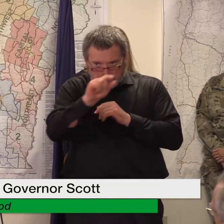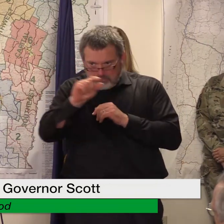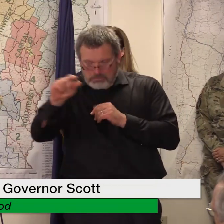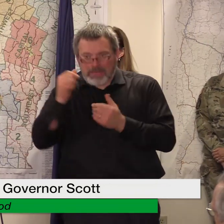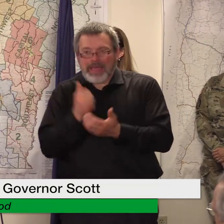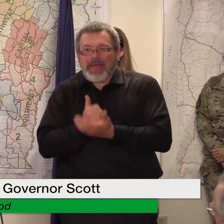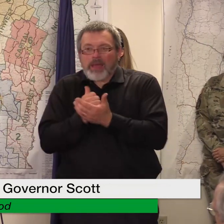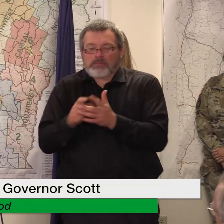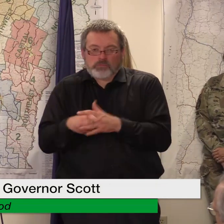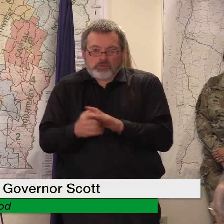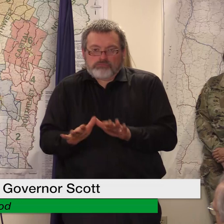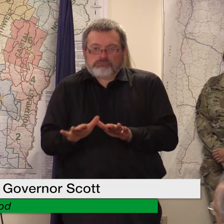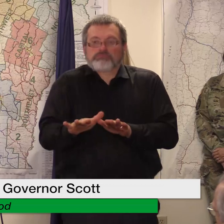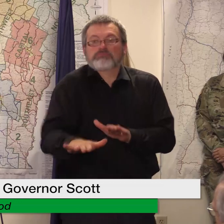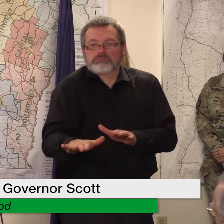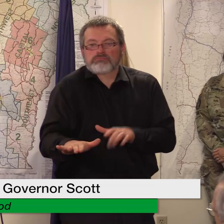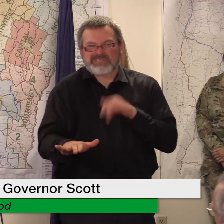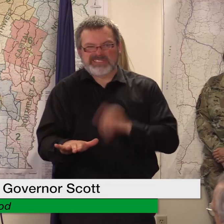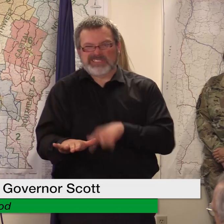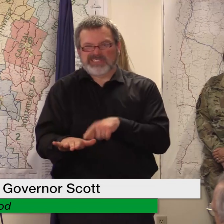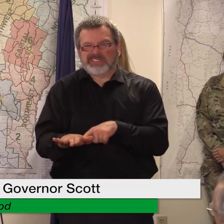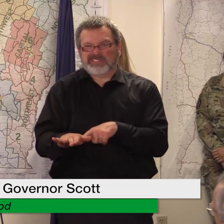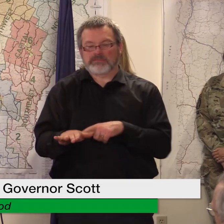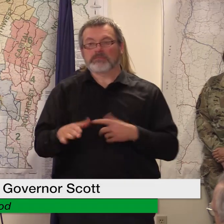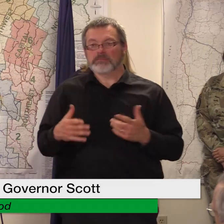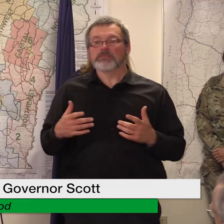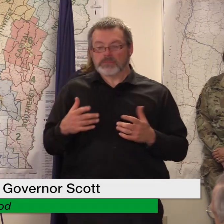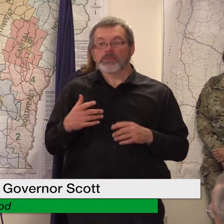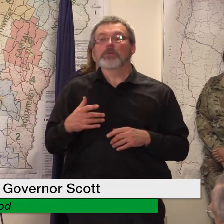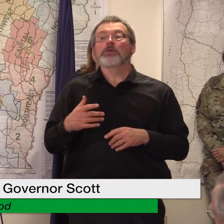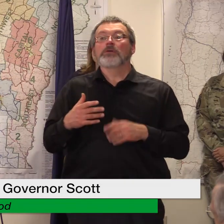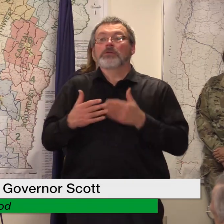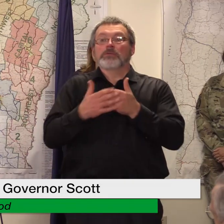doing it uh and then we'll be able to assess the need as time